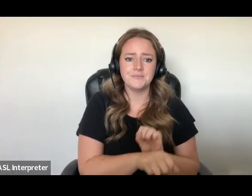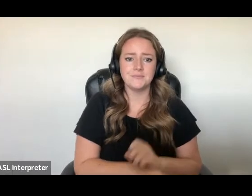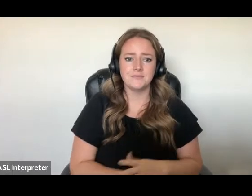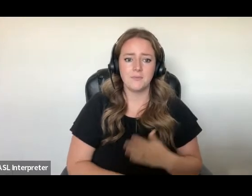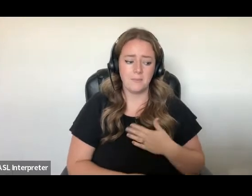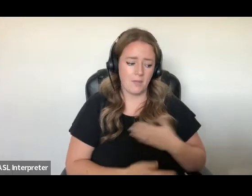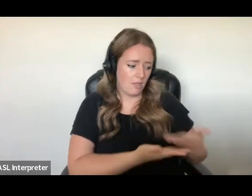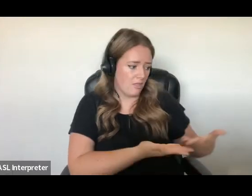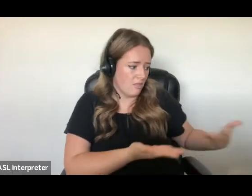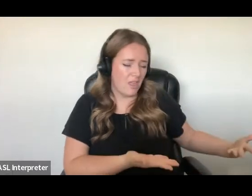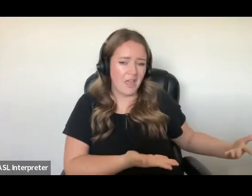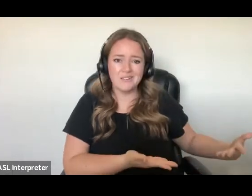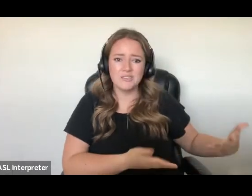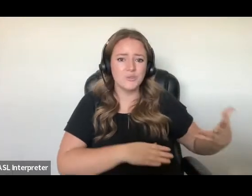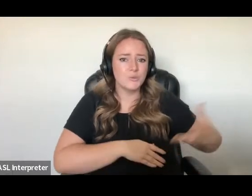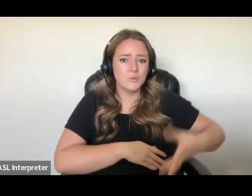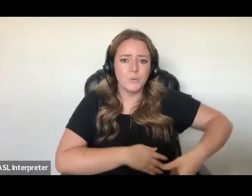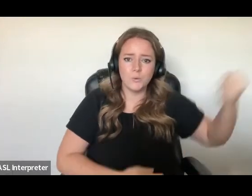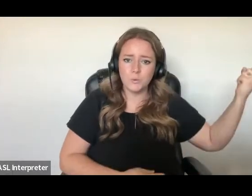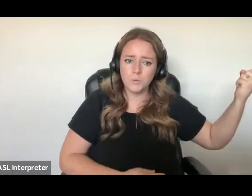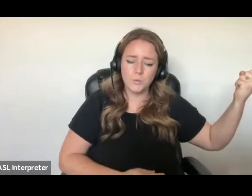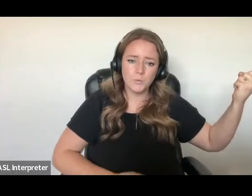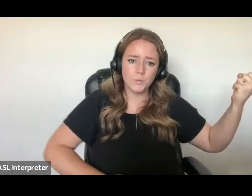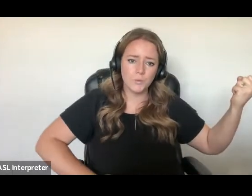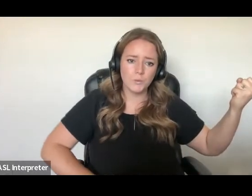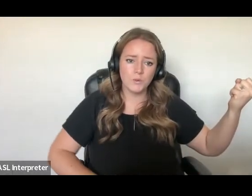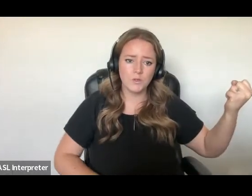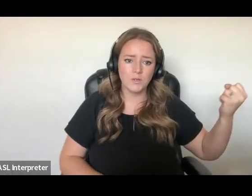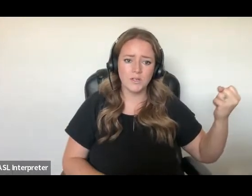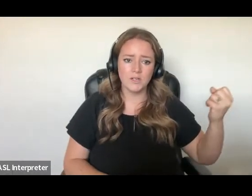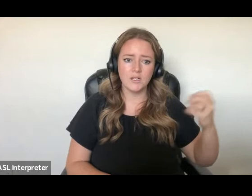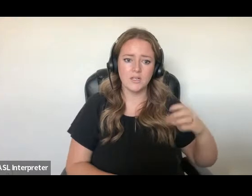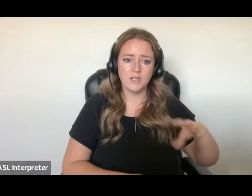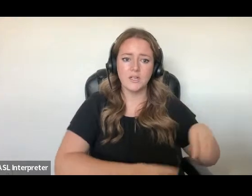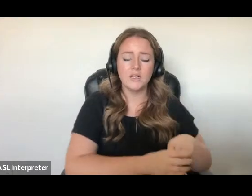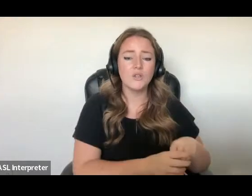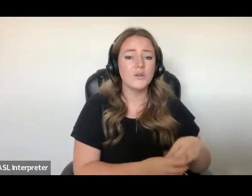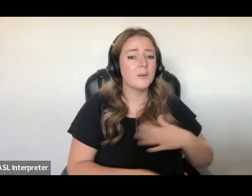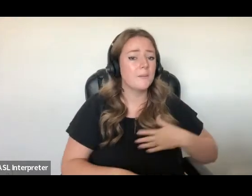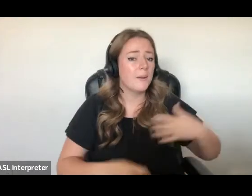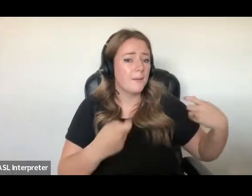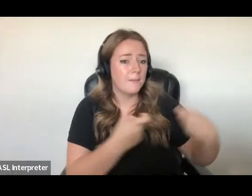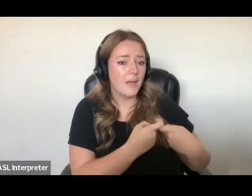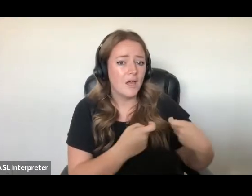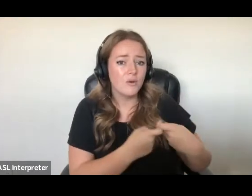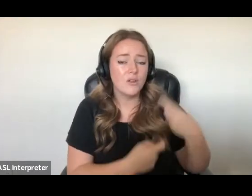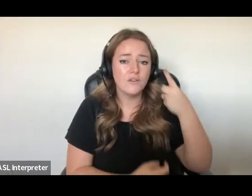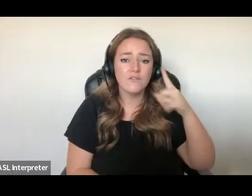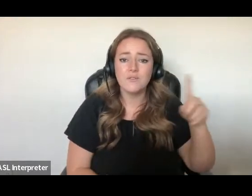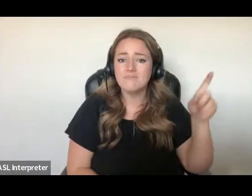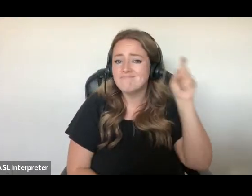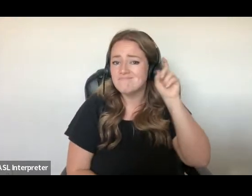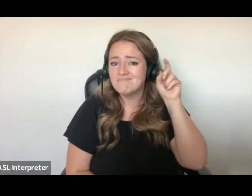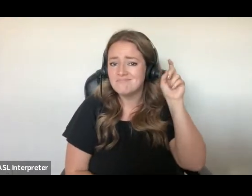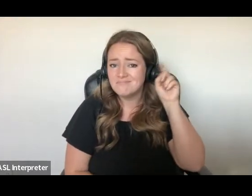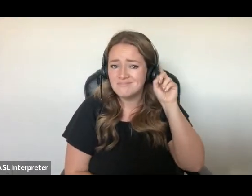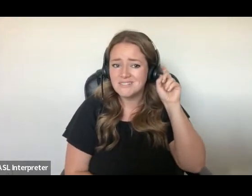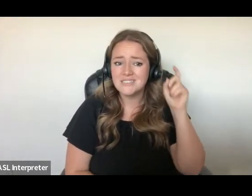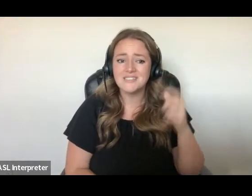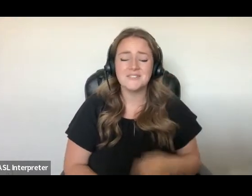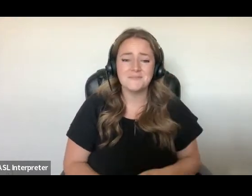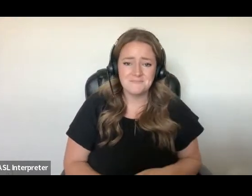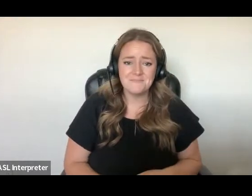were taken away, including the rechargeable battery to my hearing aid. You know, I